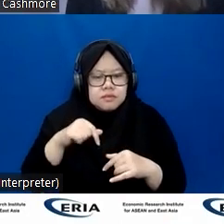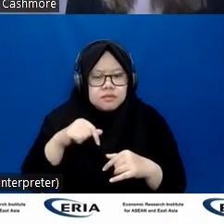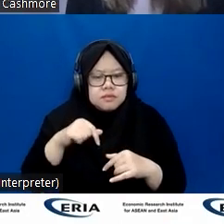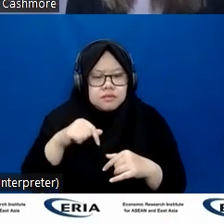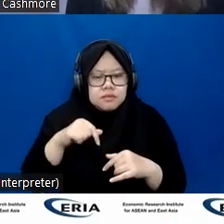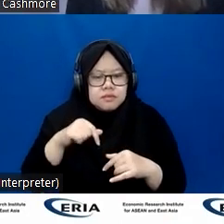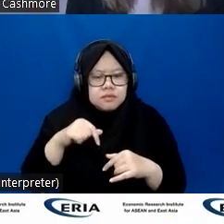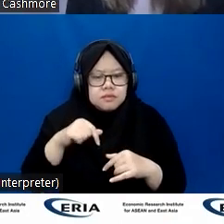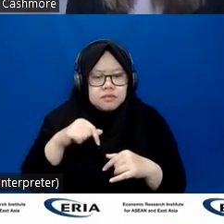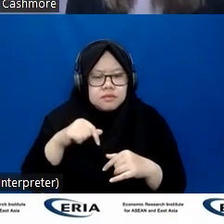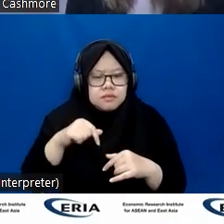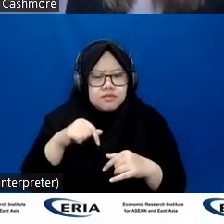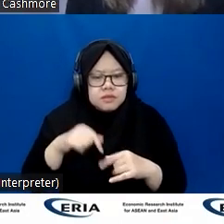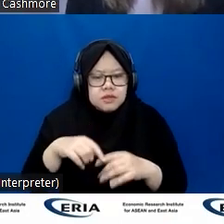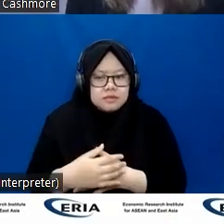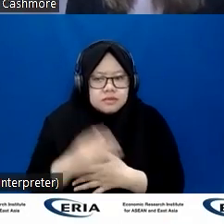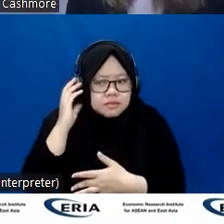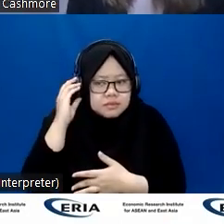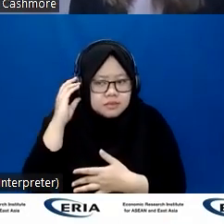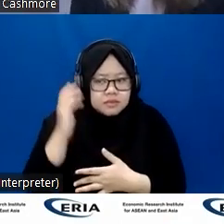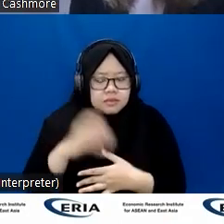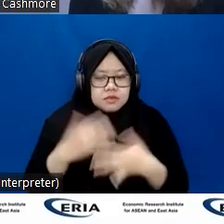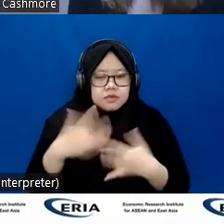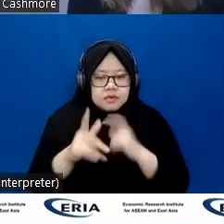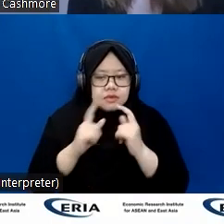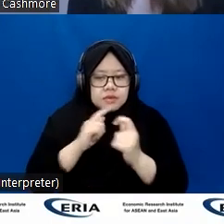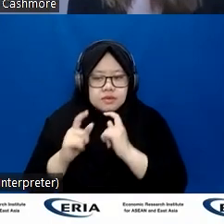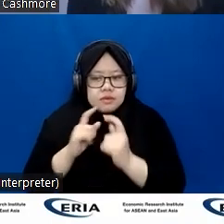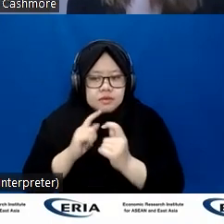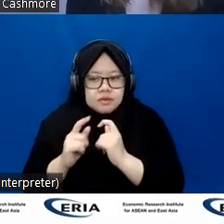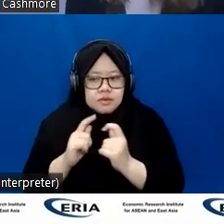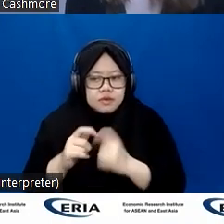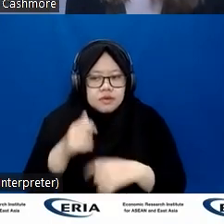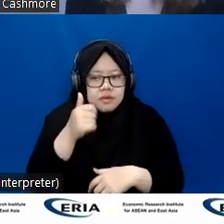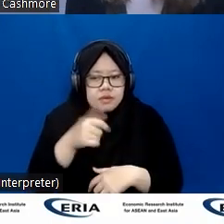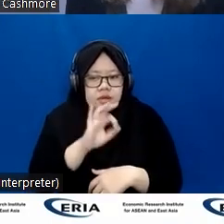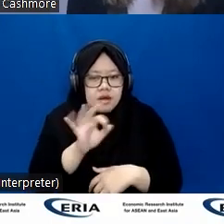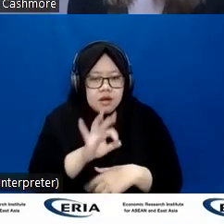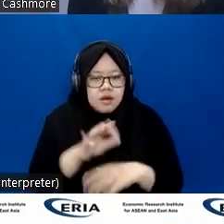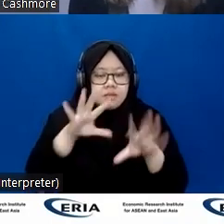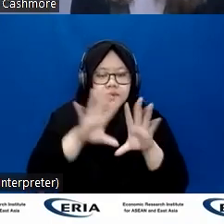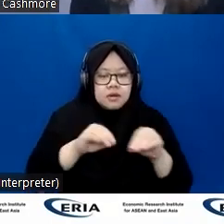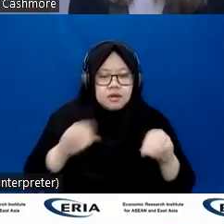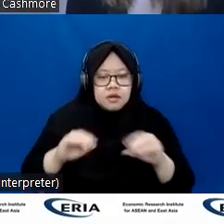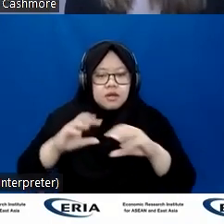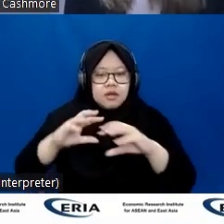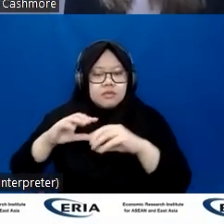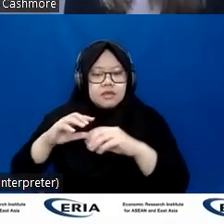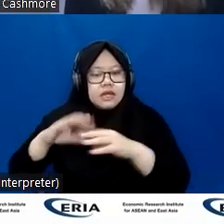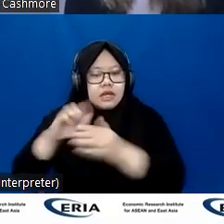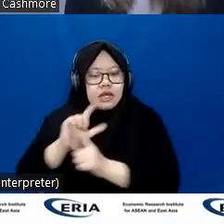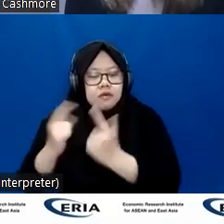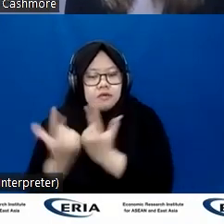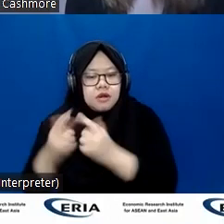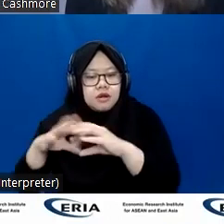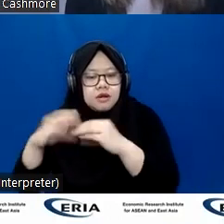asking for a more digitally enabled and inclusive working, working environments. And I, and the hope is really that this has